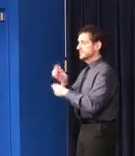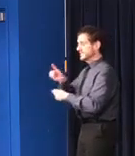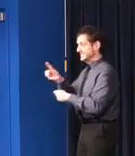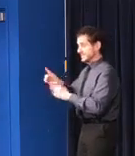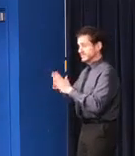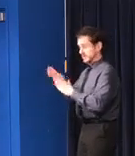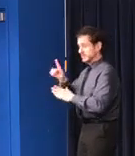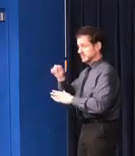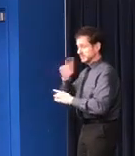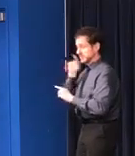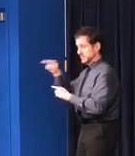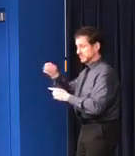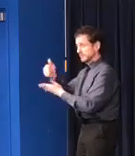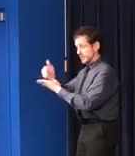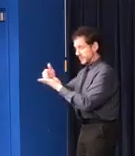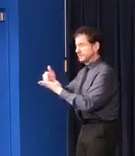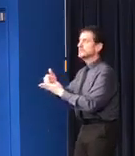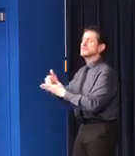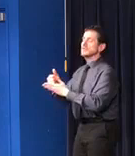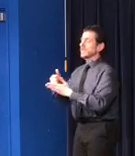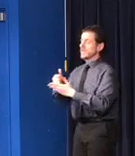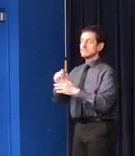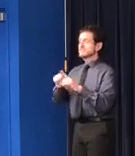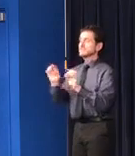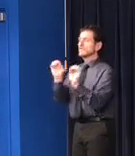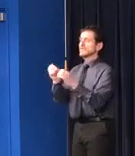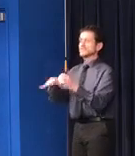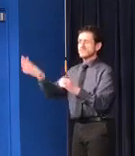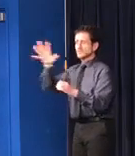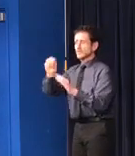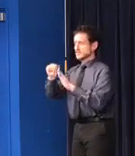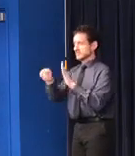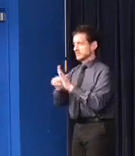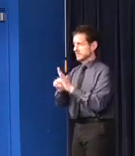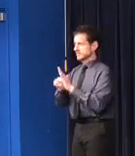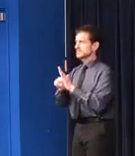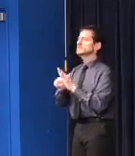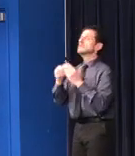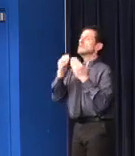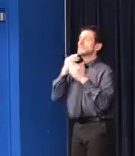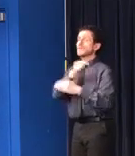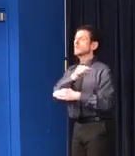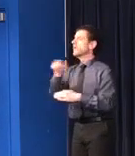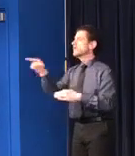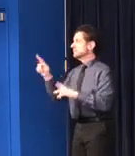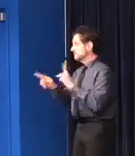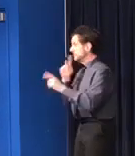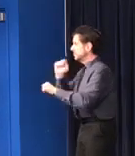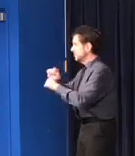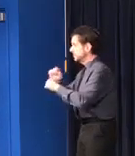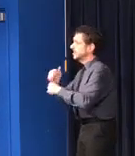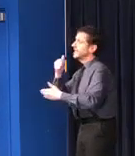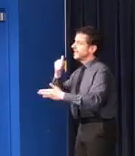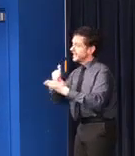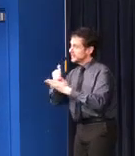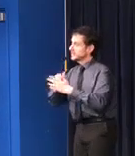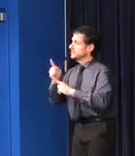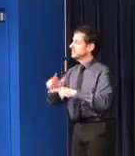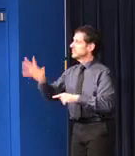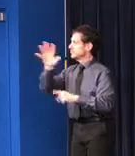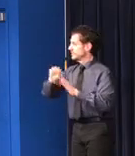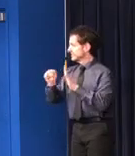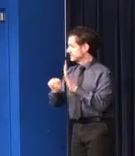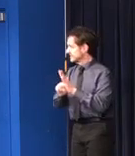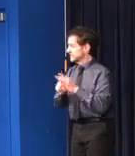offices all across the state. I am grateful to them for their dedication to helping our neighbors in our state through